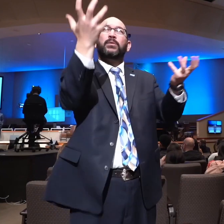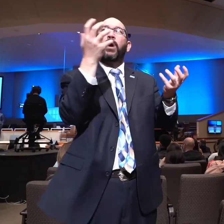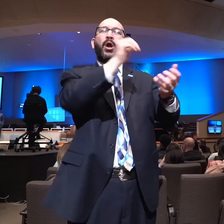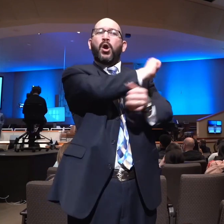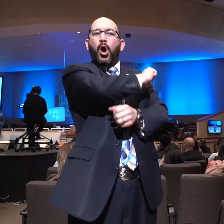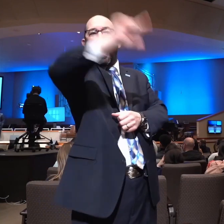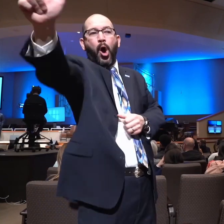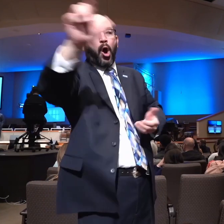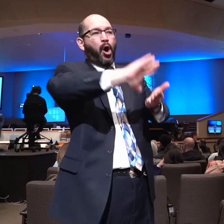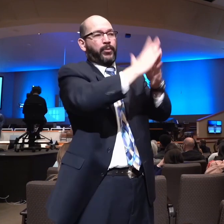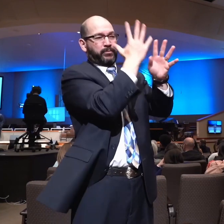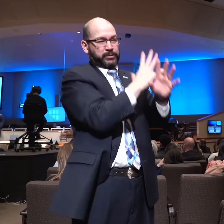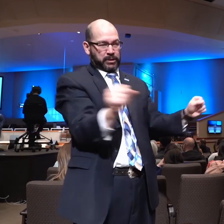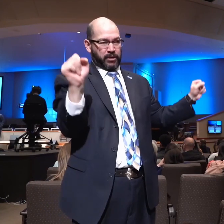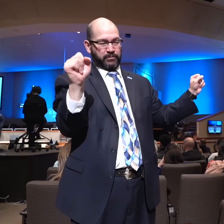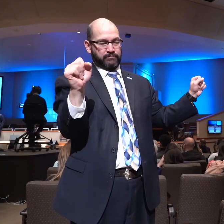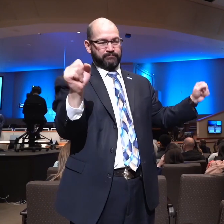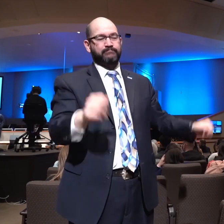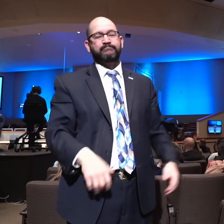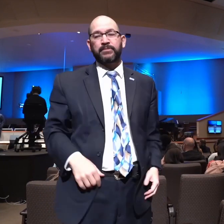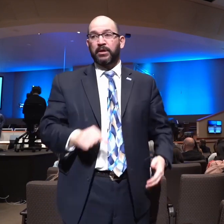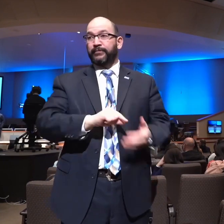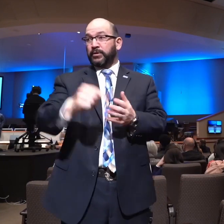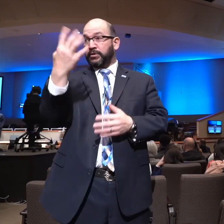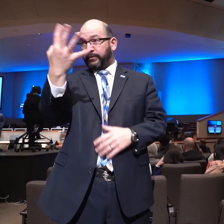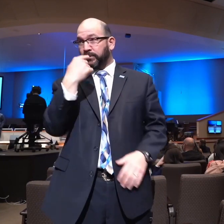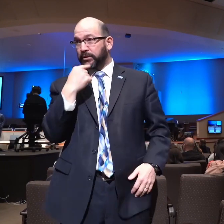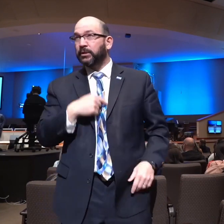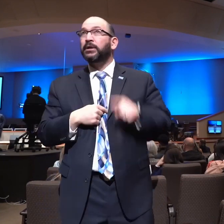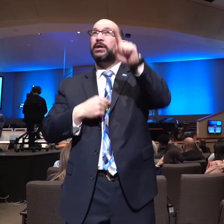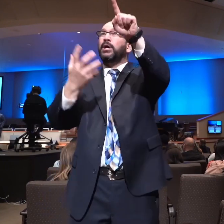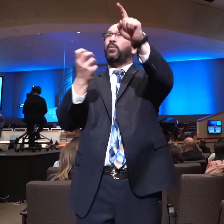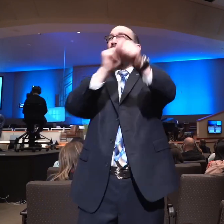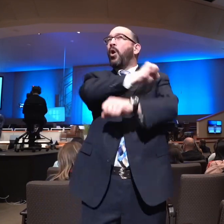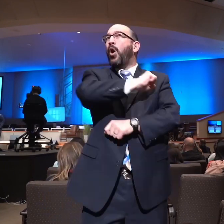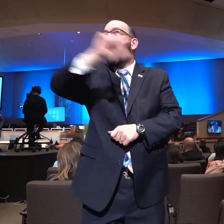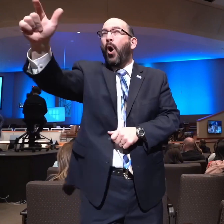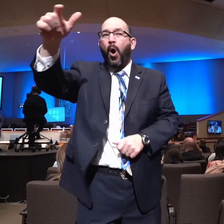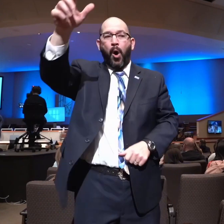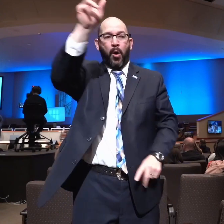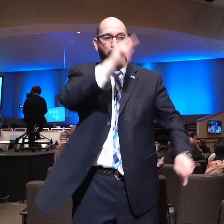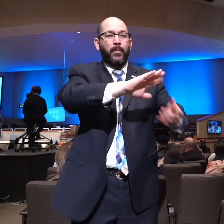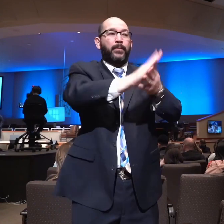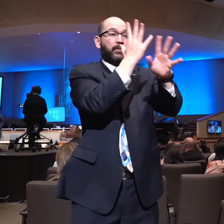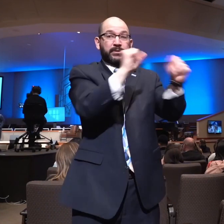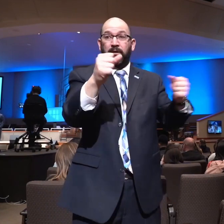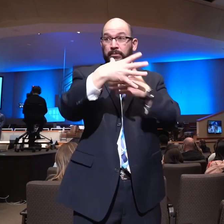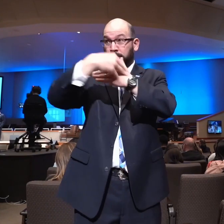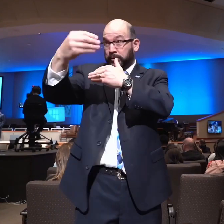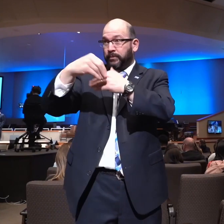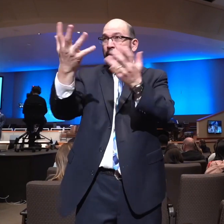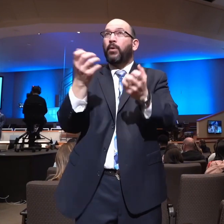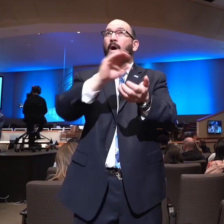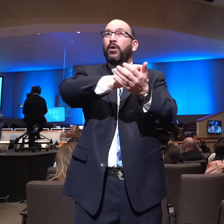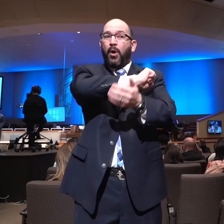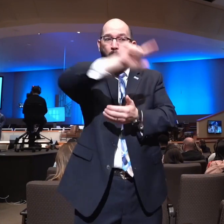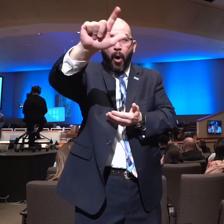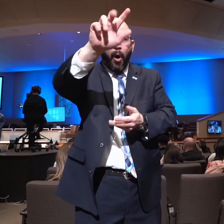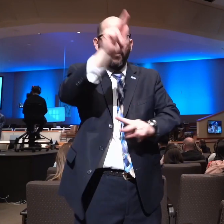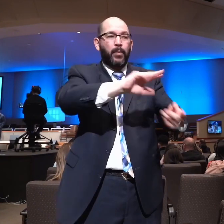all. Notice this, if you would, in verse number 4. Who will have all men to be saved. Let's say that together. Who will have all men to